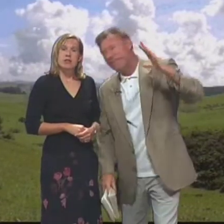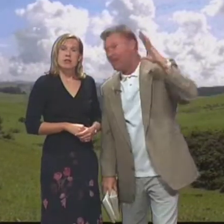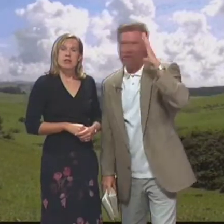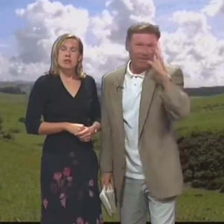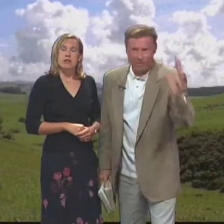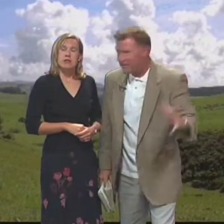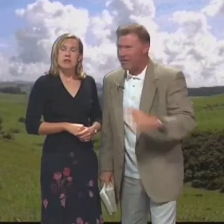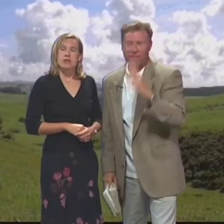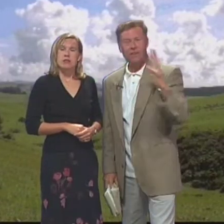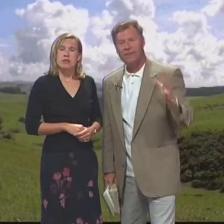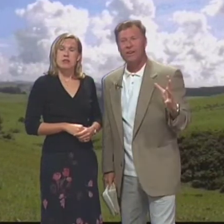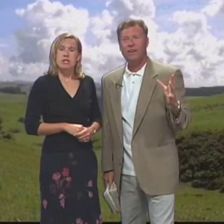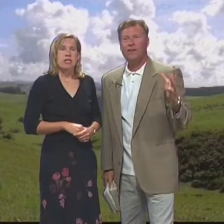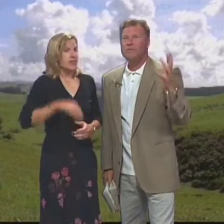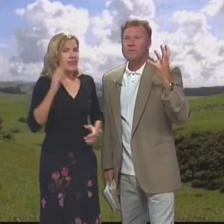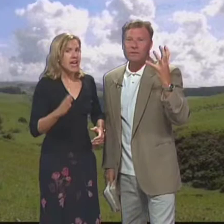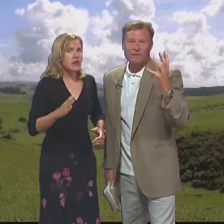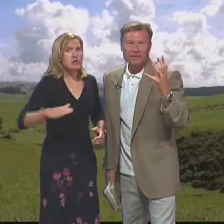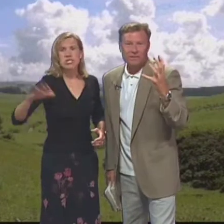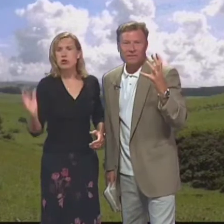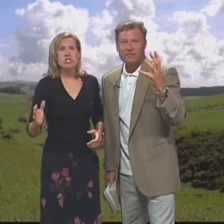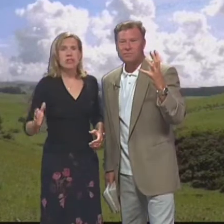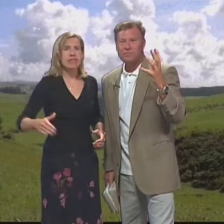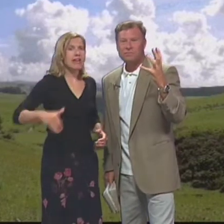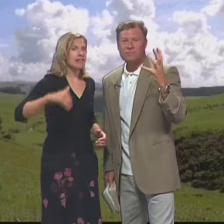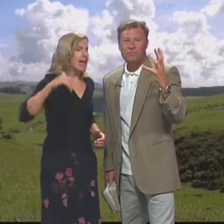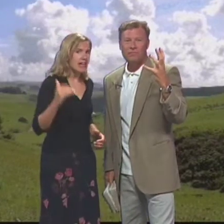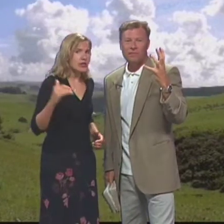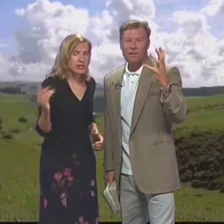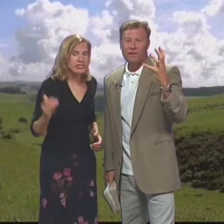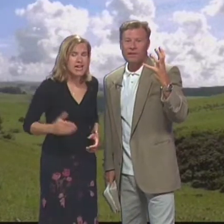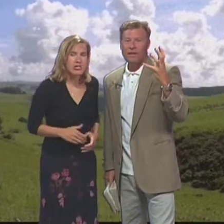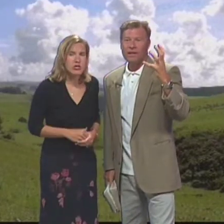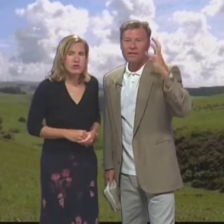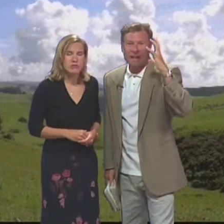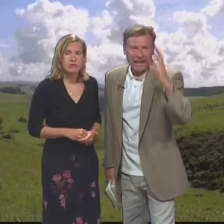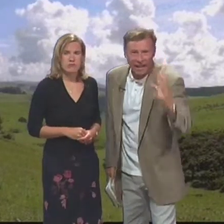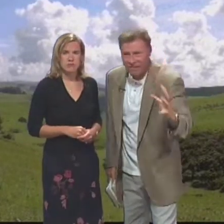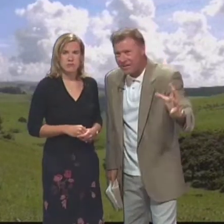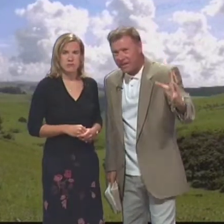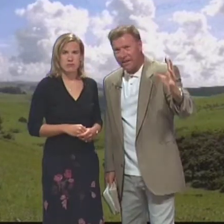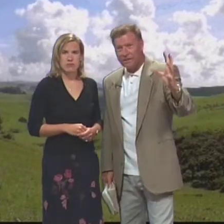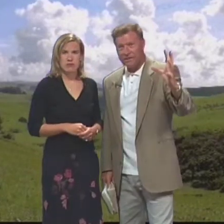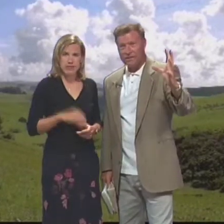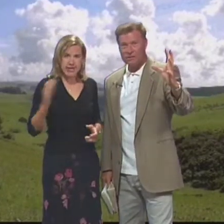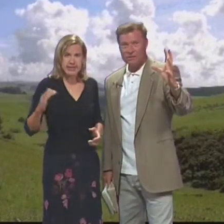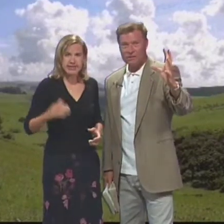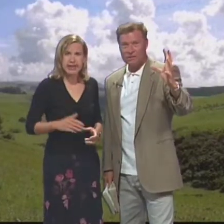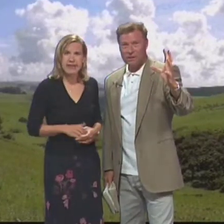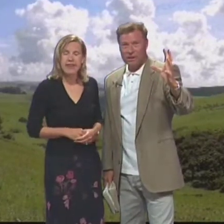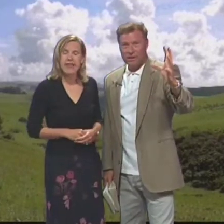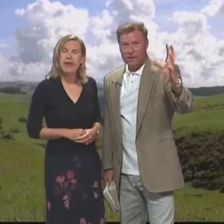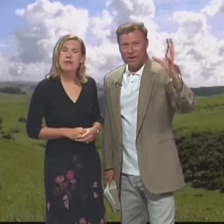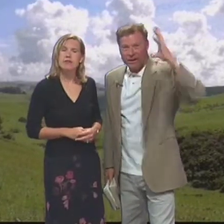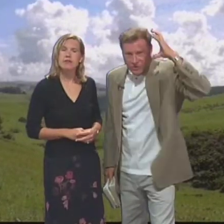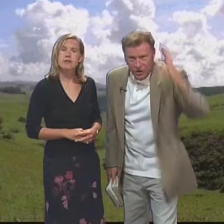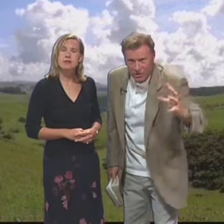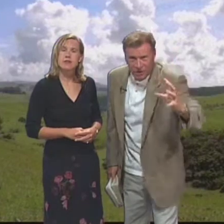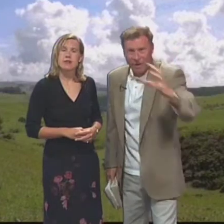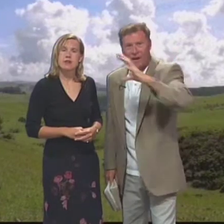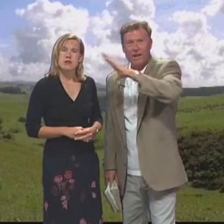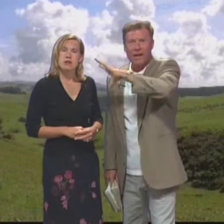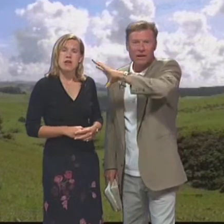day You know Year after year Día y noche Noche y día Año tras año Decade after decade Década tras década